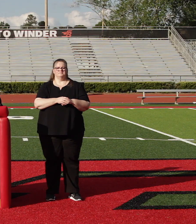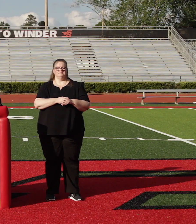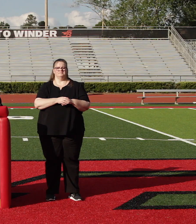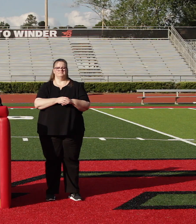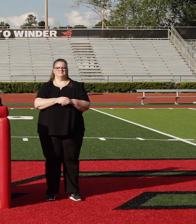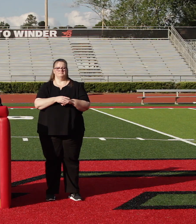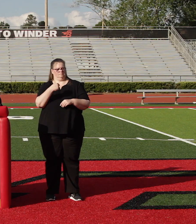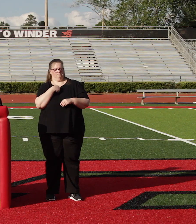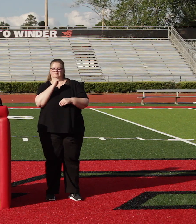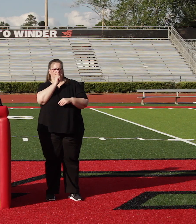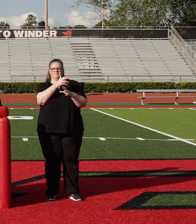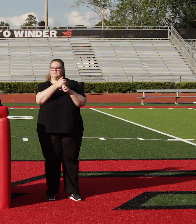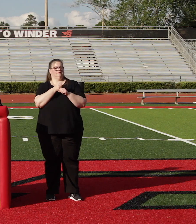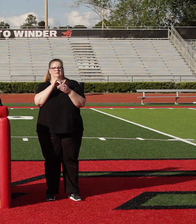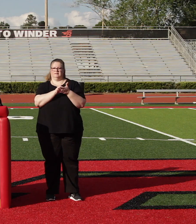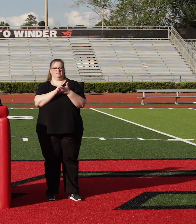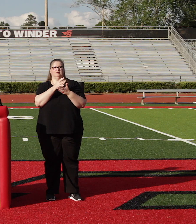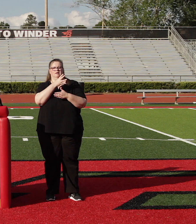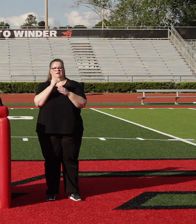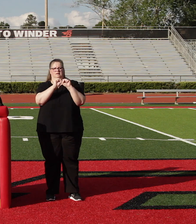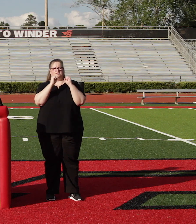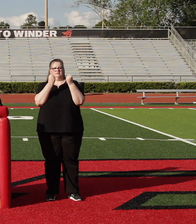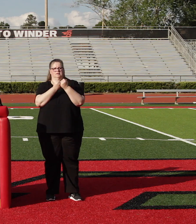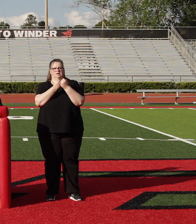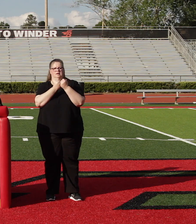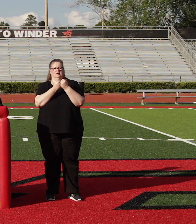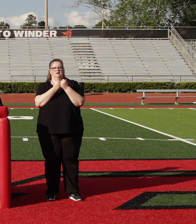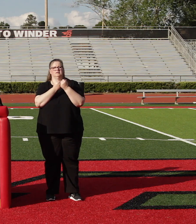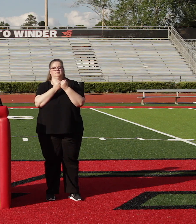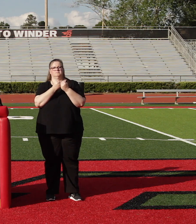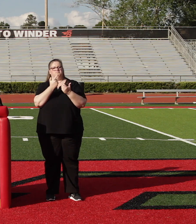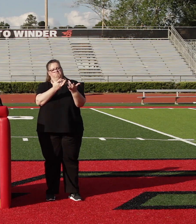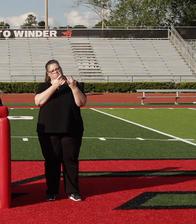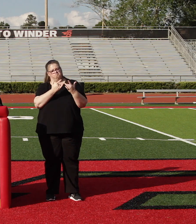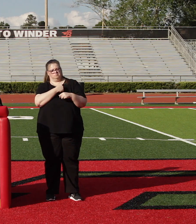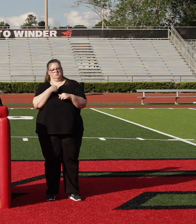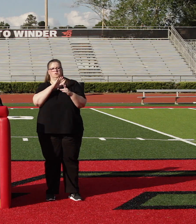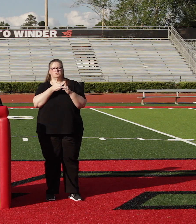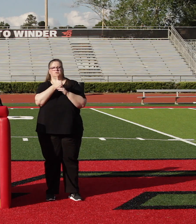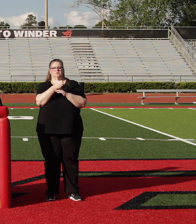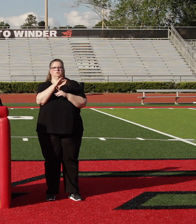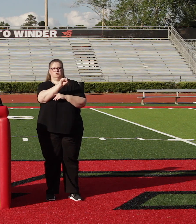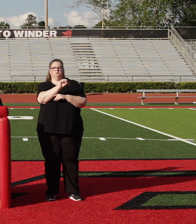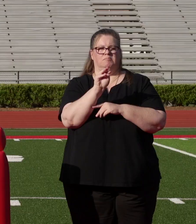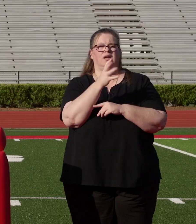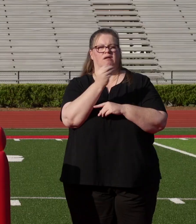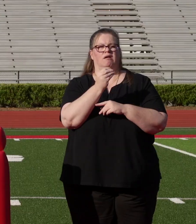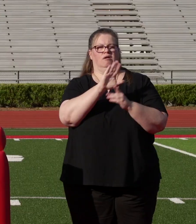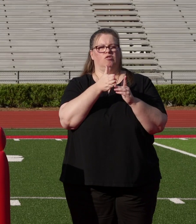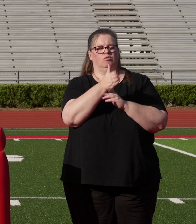We didn't get that, and society sympathizes with us through social media and those brief distance encounters we have with other people.